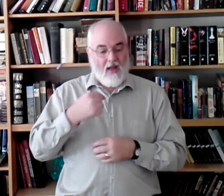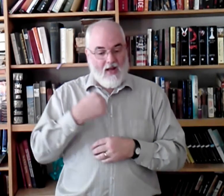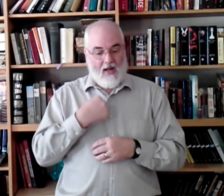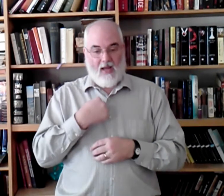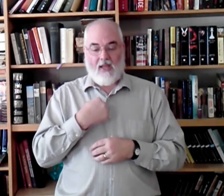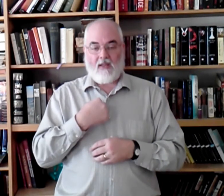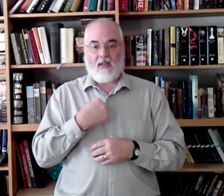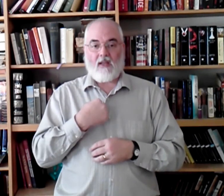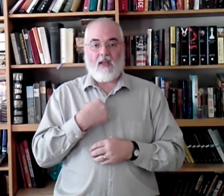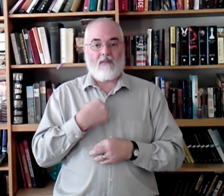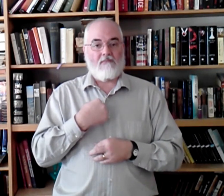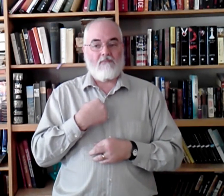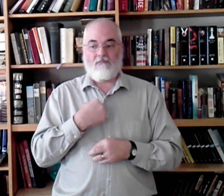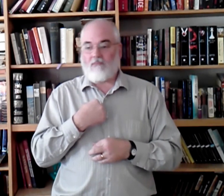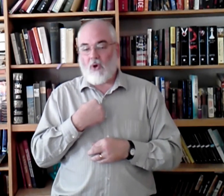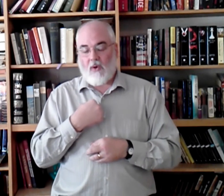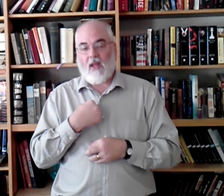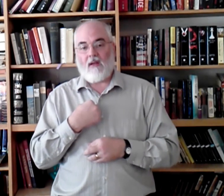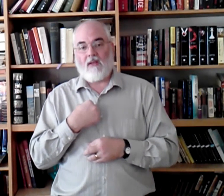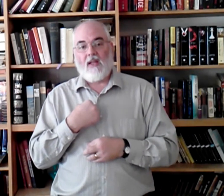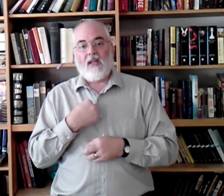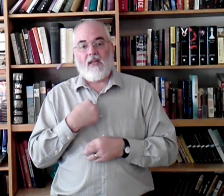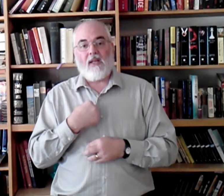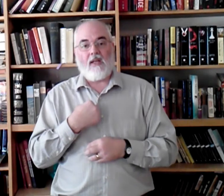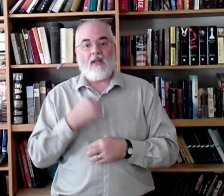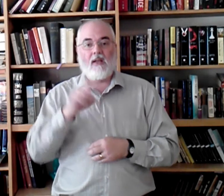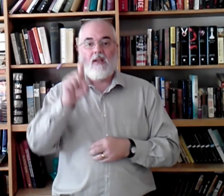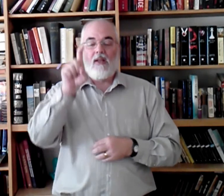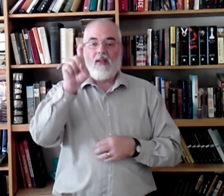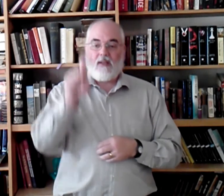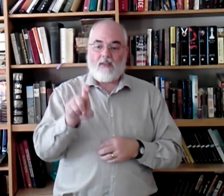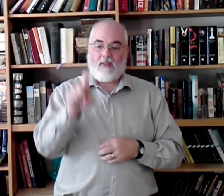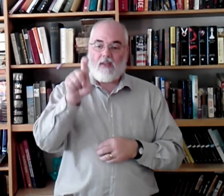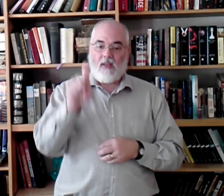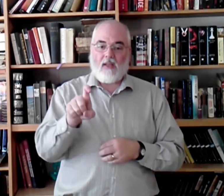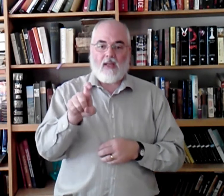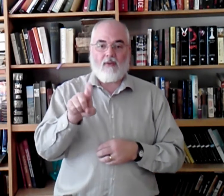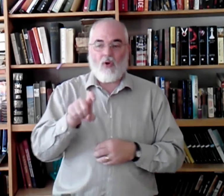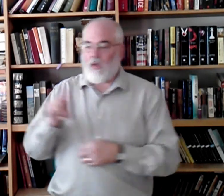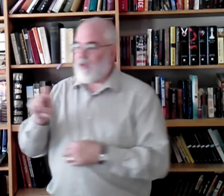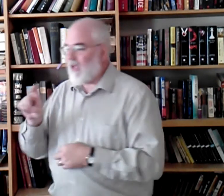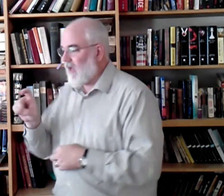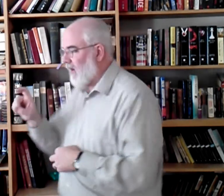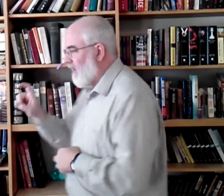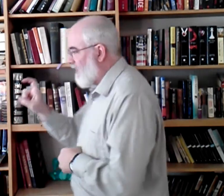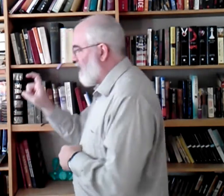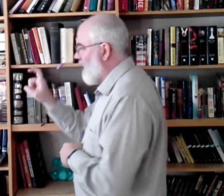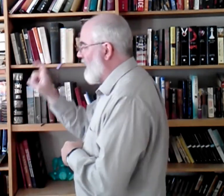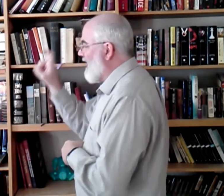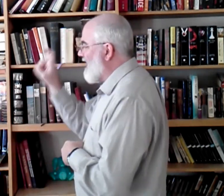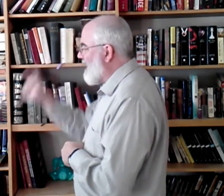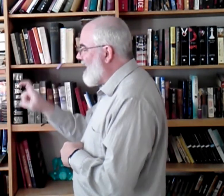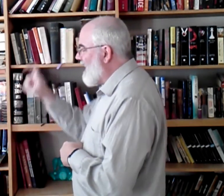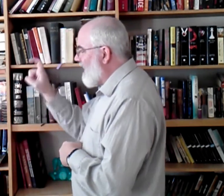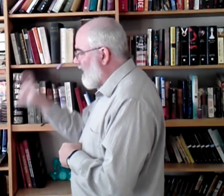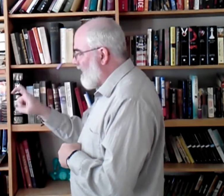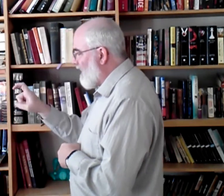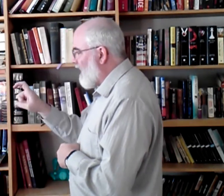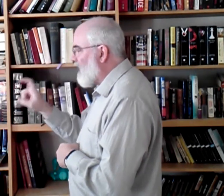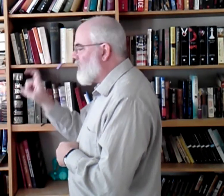I, again, pronoun. Needed. It's kind of a hook in the air. Needed. Needed. You just